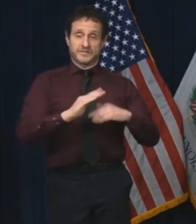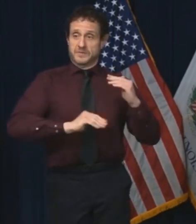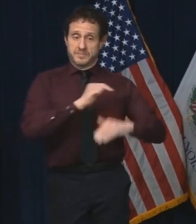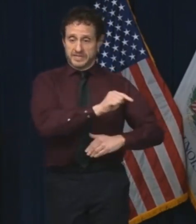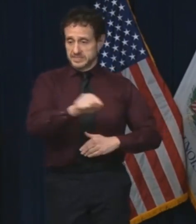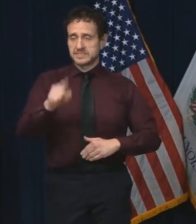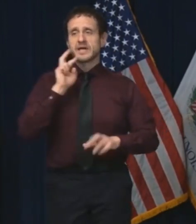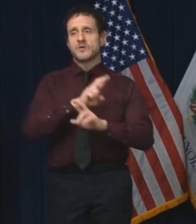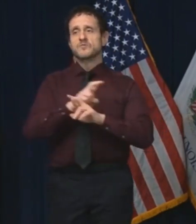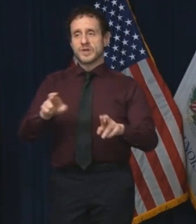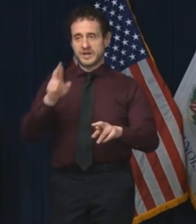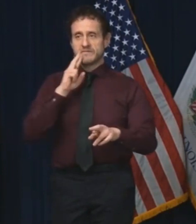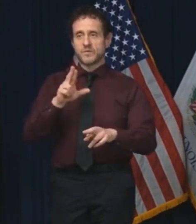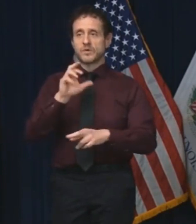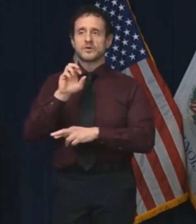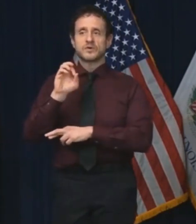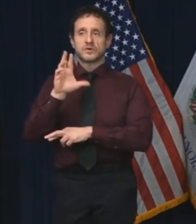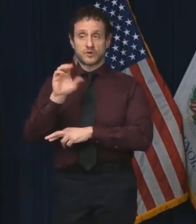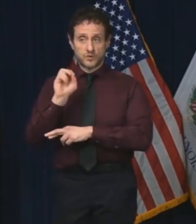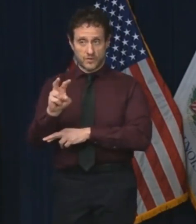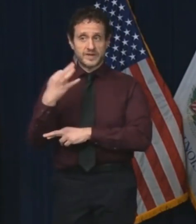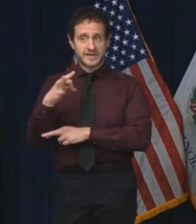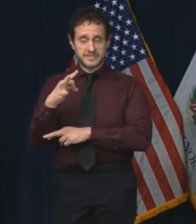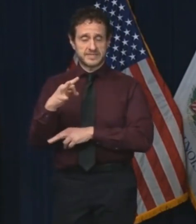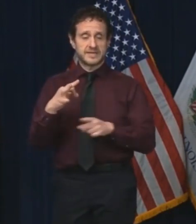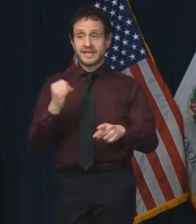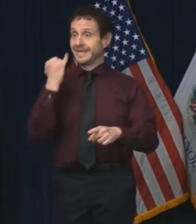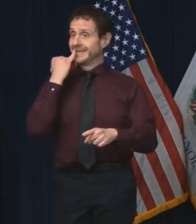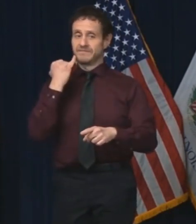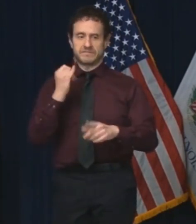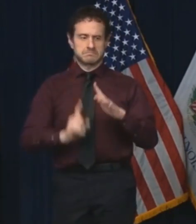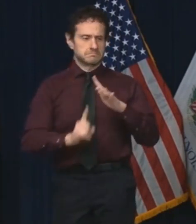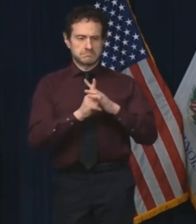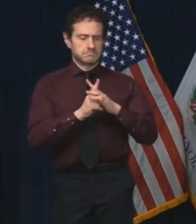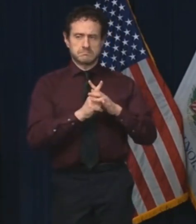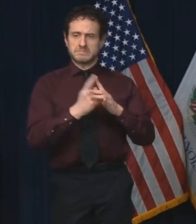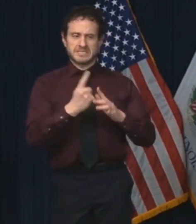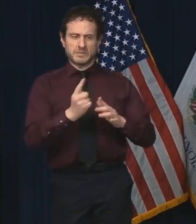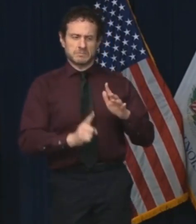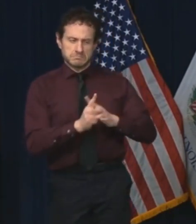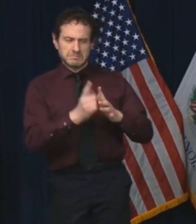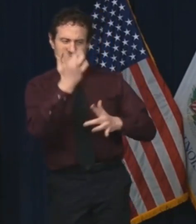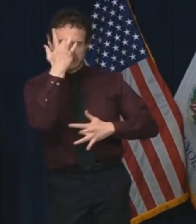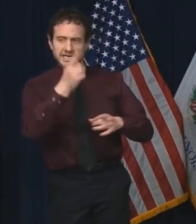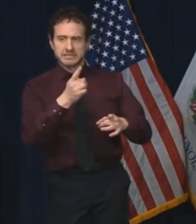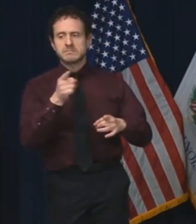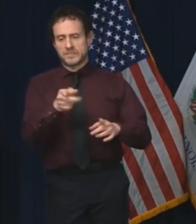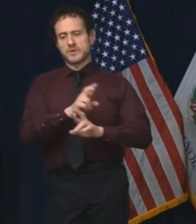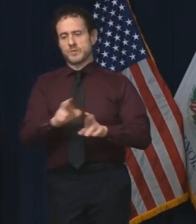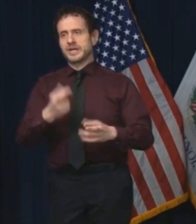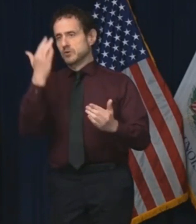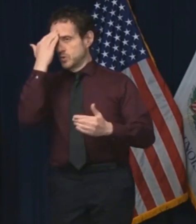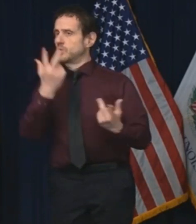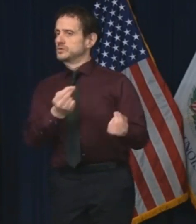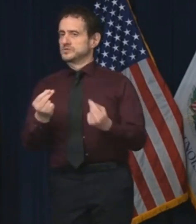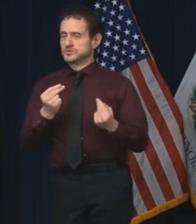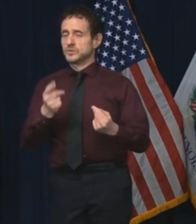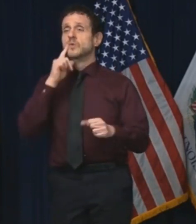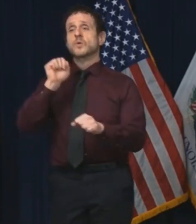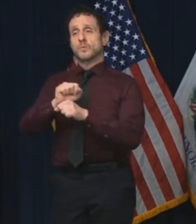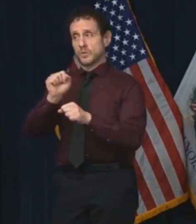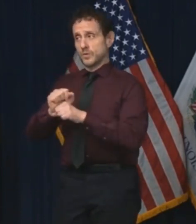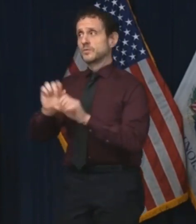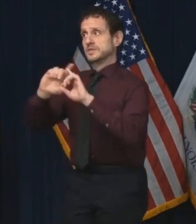if cases do occur. We will work with the guidance from the Illinois Department of Veterans Affairs, our